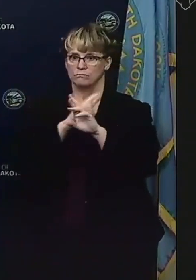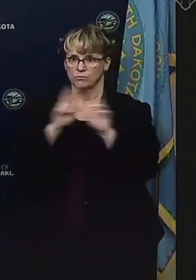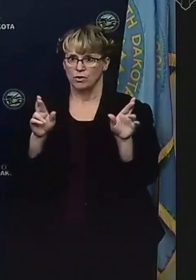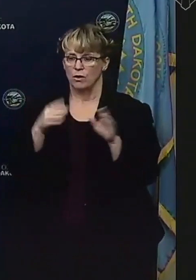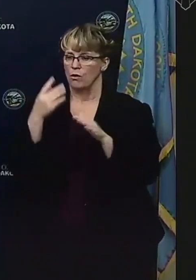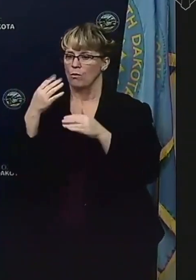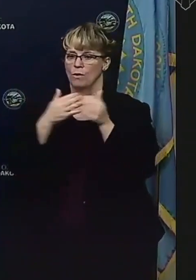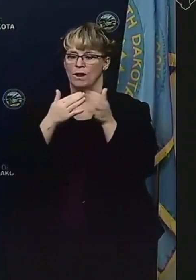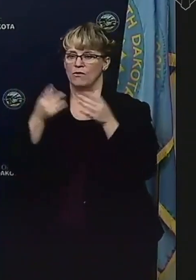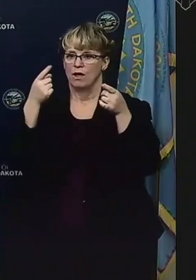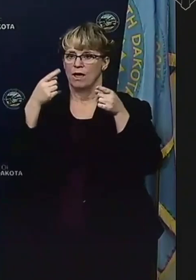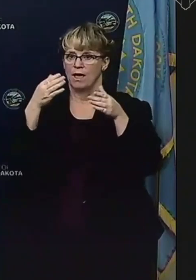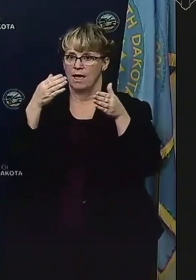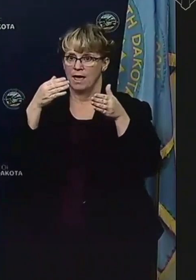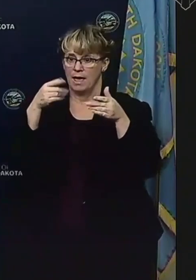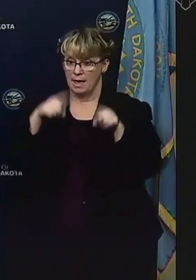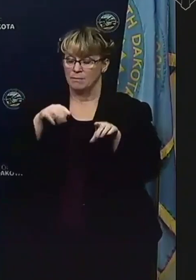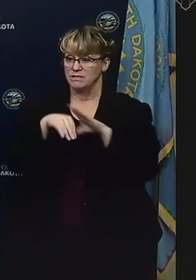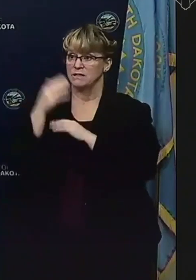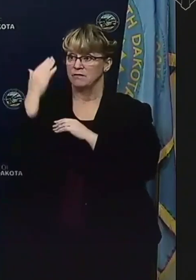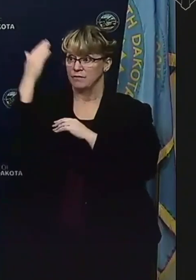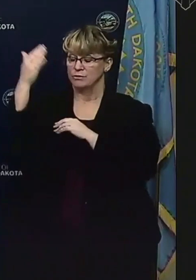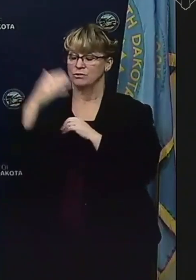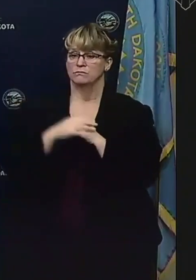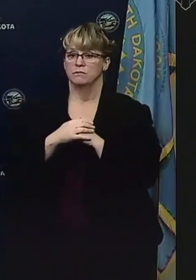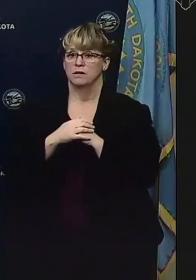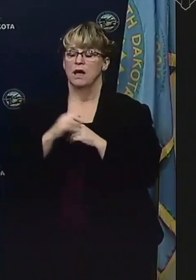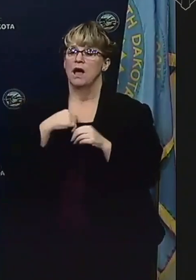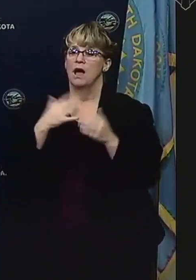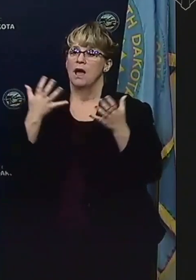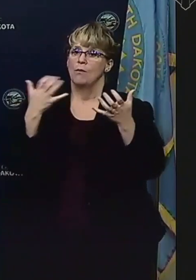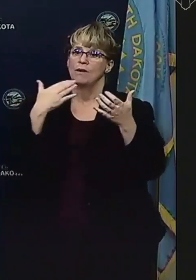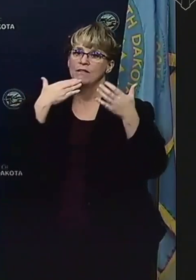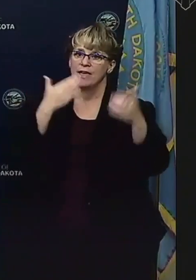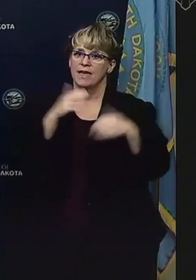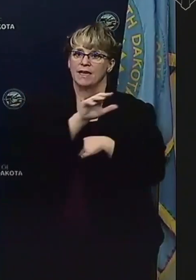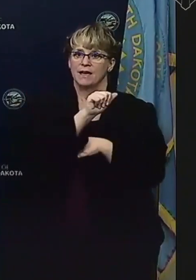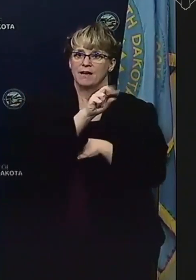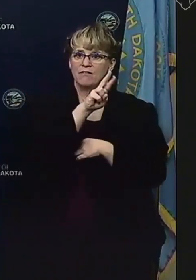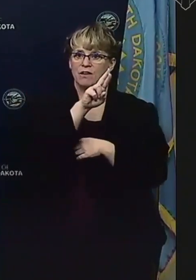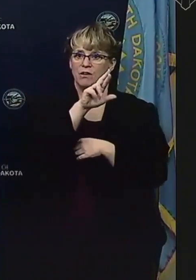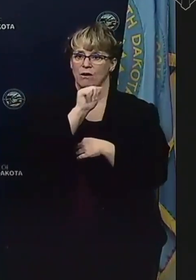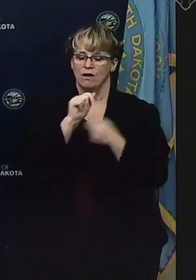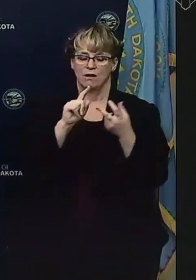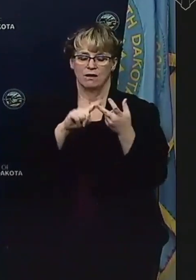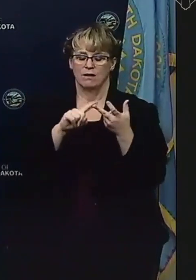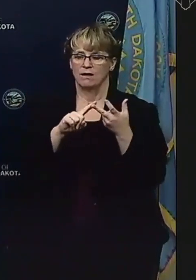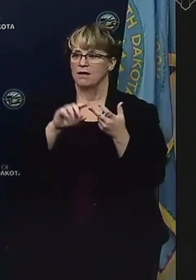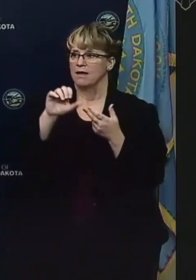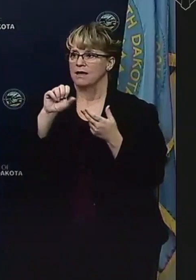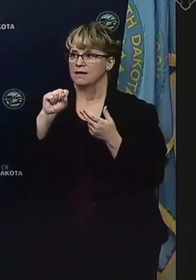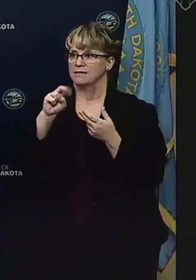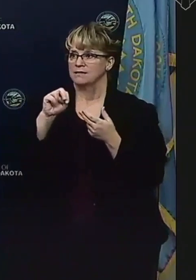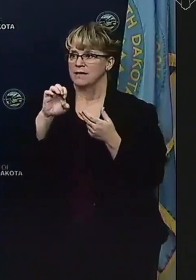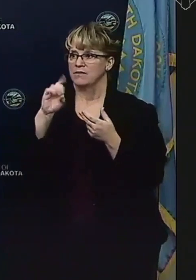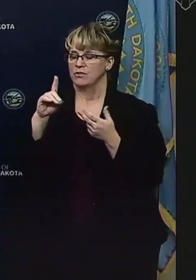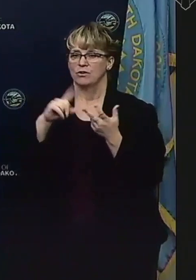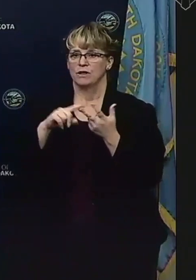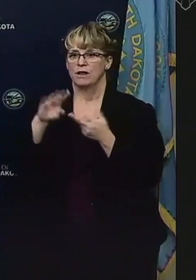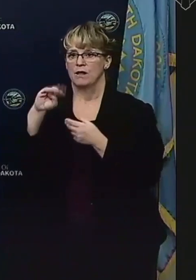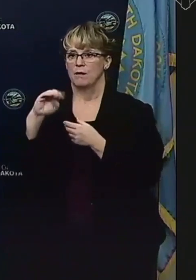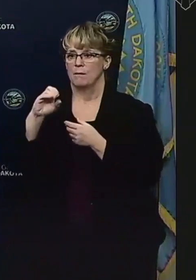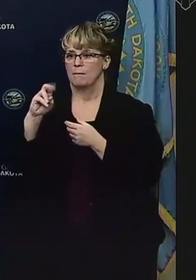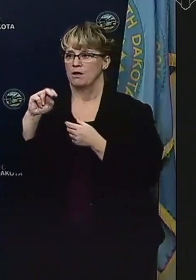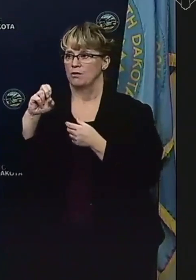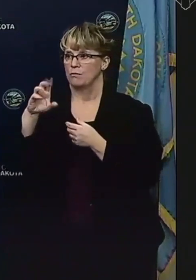is coming at us in the future. I really want to thank Avera, and I really want to thank Monument and Sanford Health for joining us